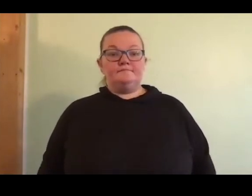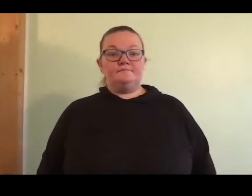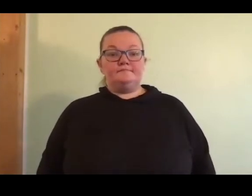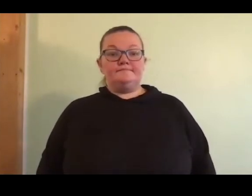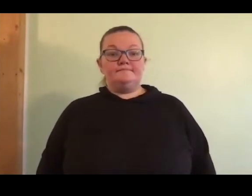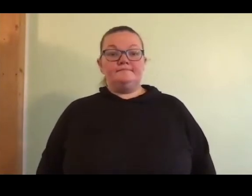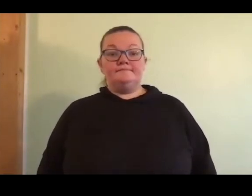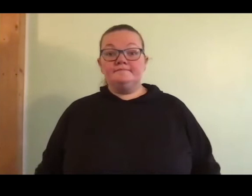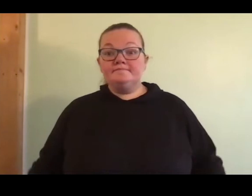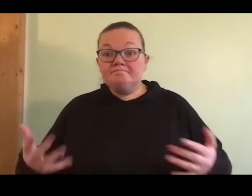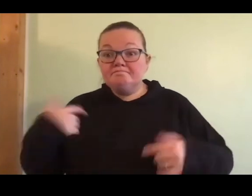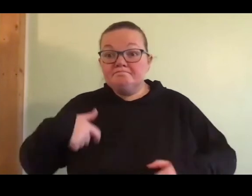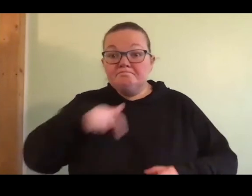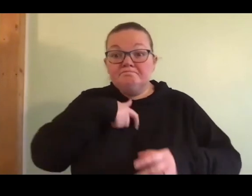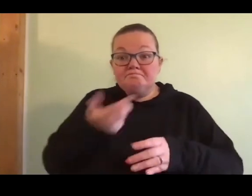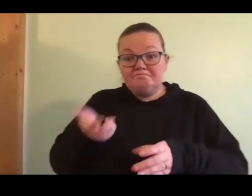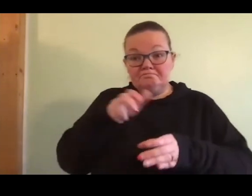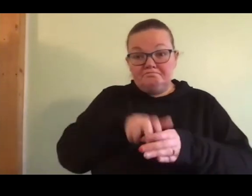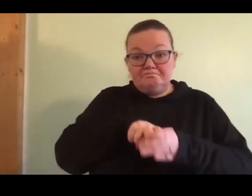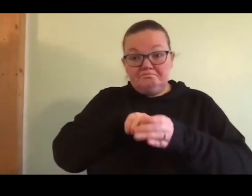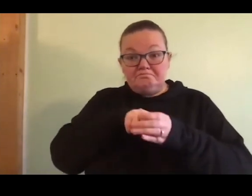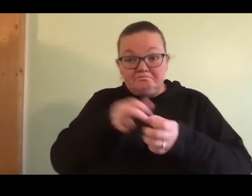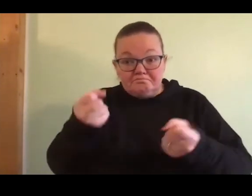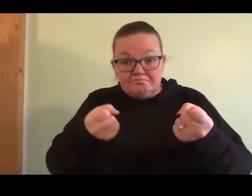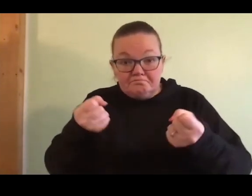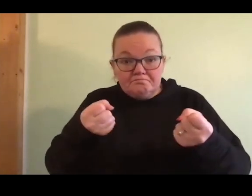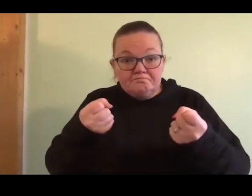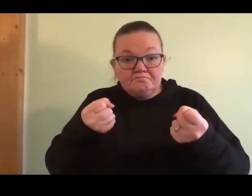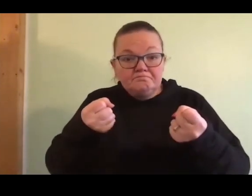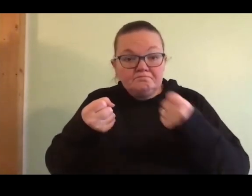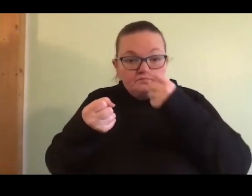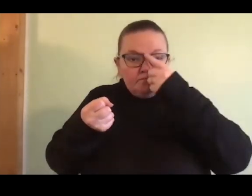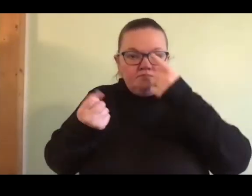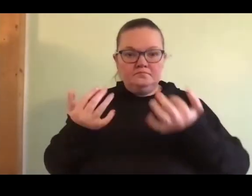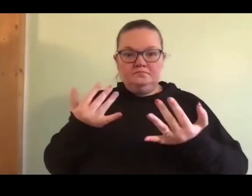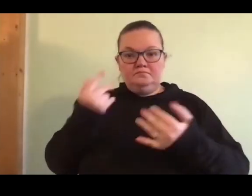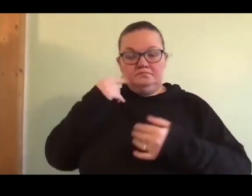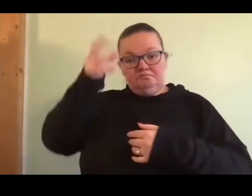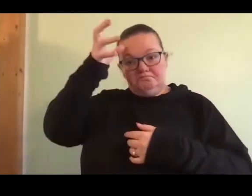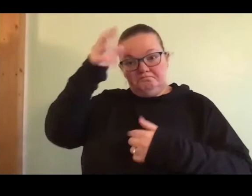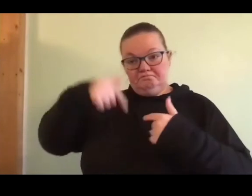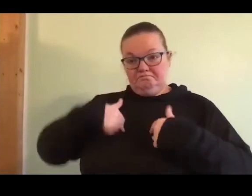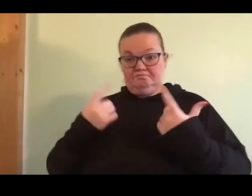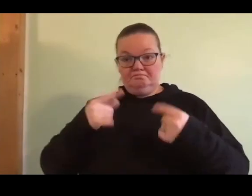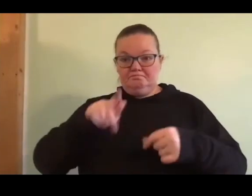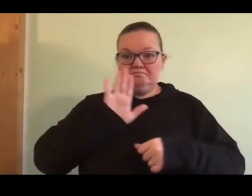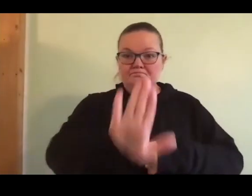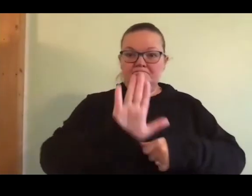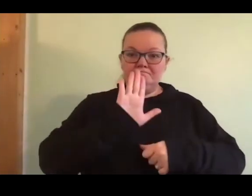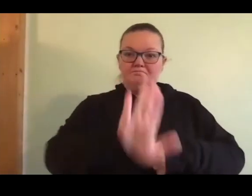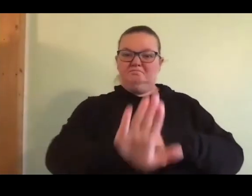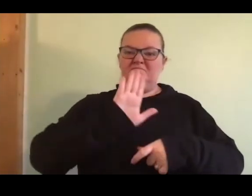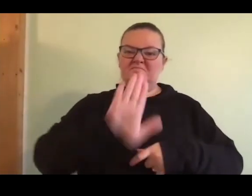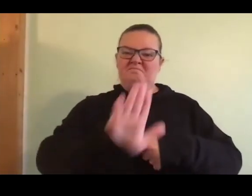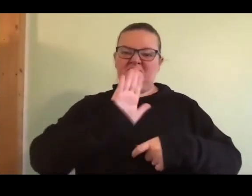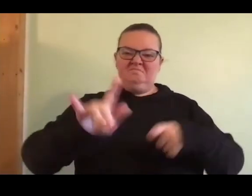While we sat in the car waiting for death, I honked the horn. I just honked